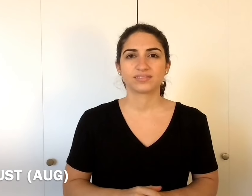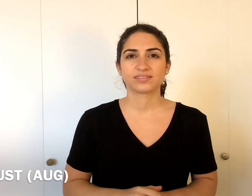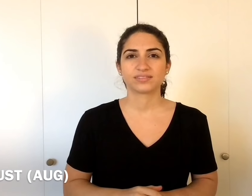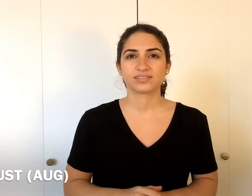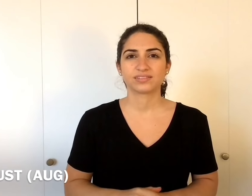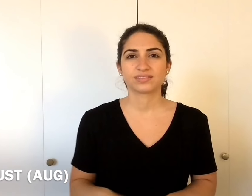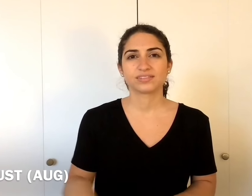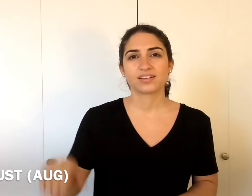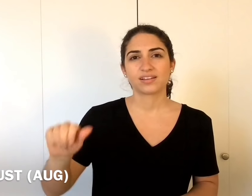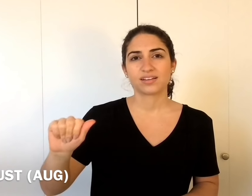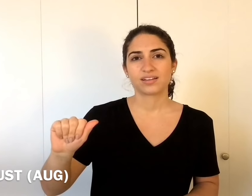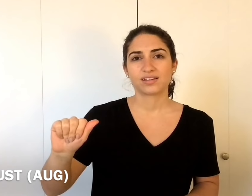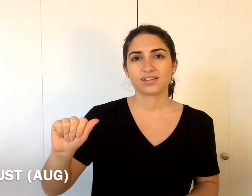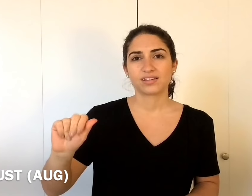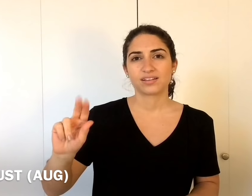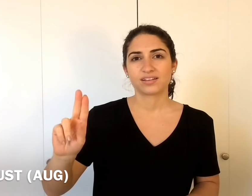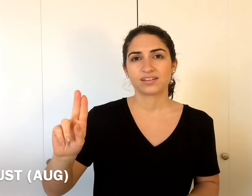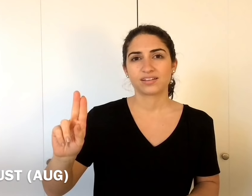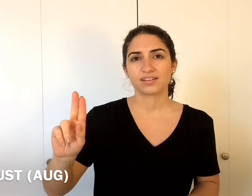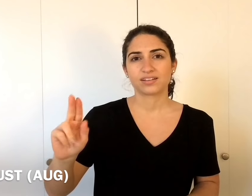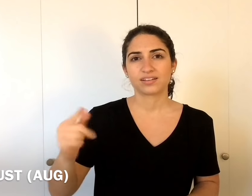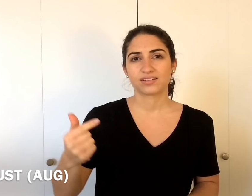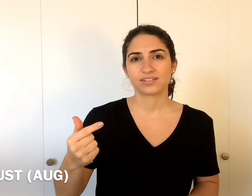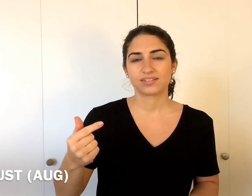August. A-U-G.